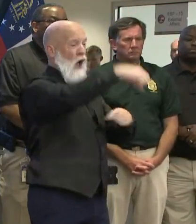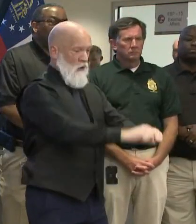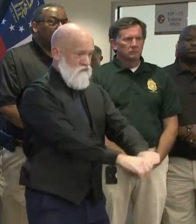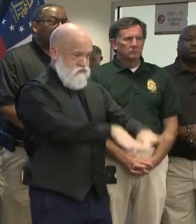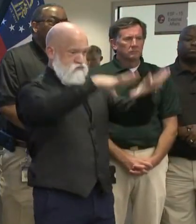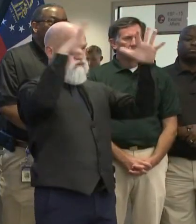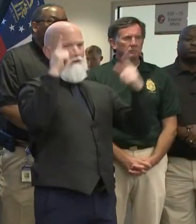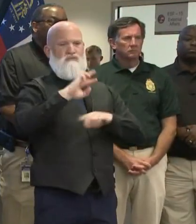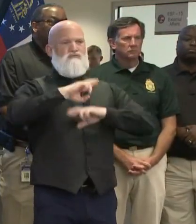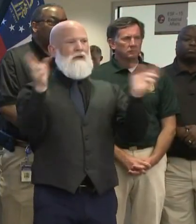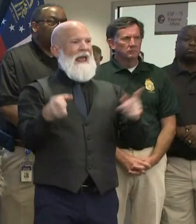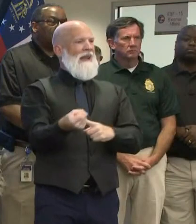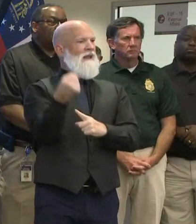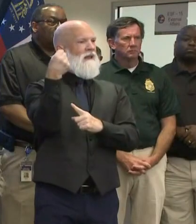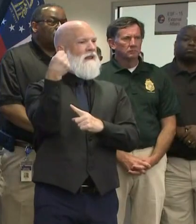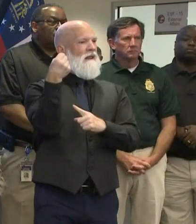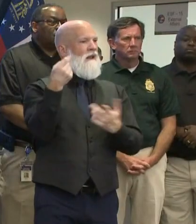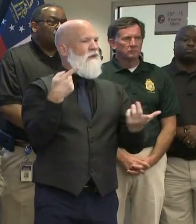had abided by the curfew.